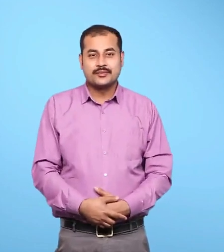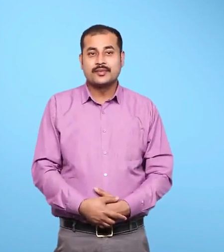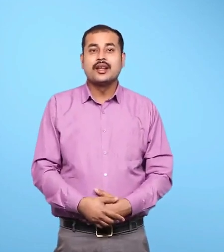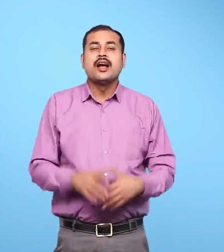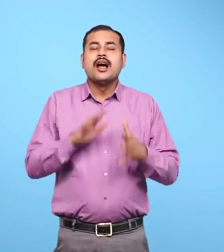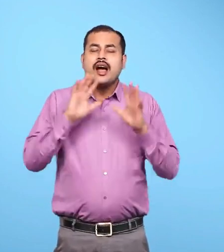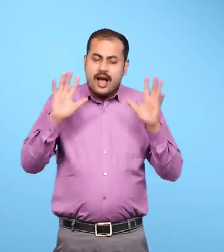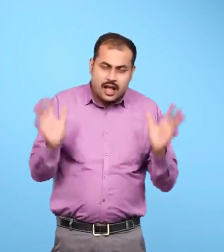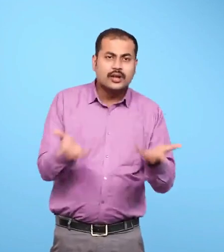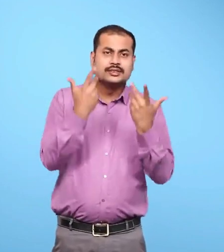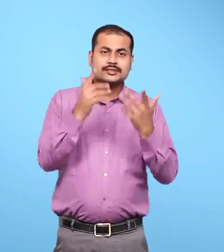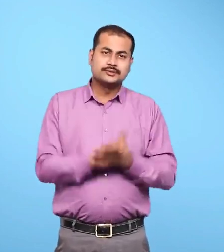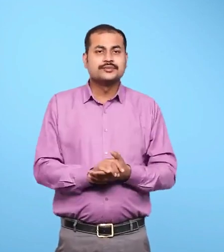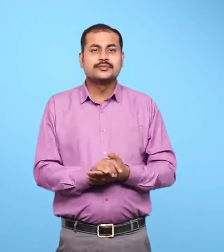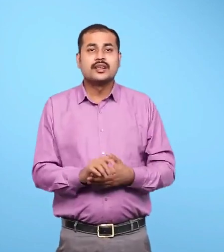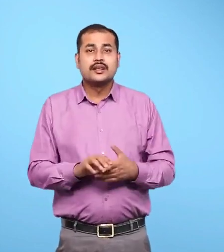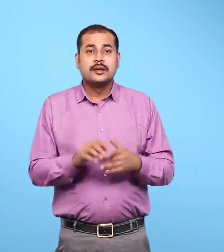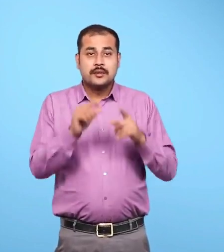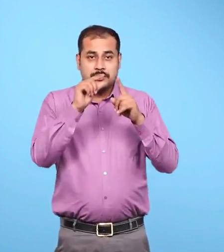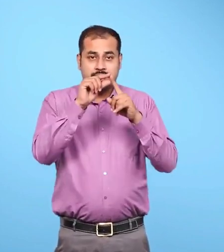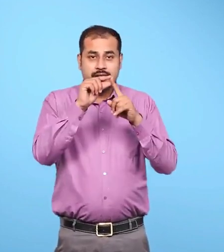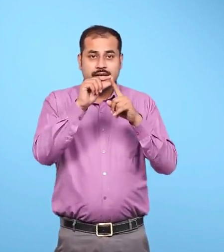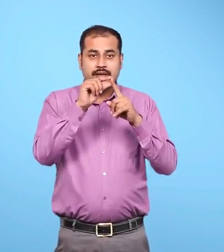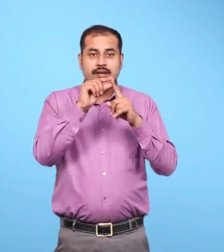Let's practice with P and F.